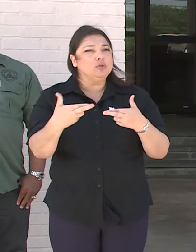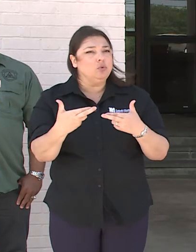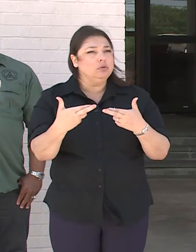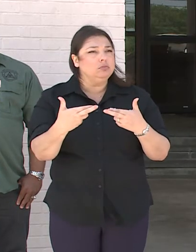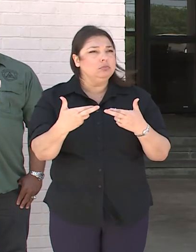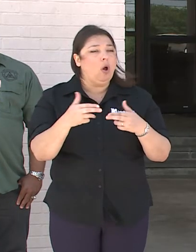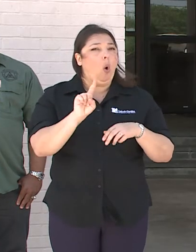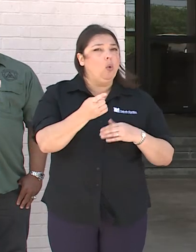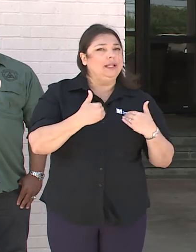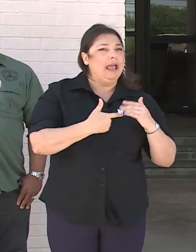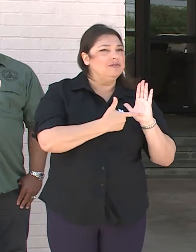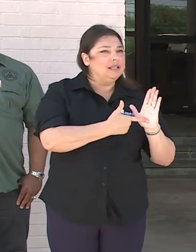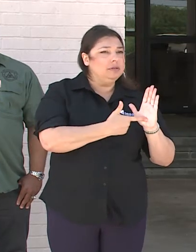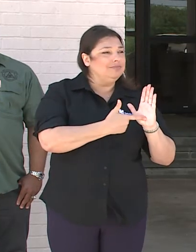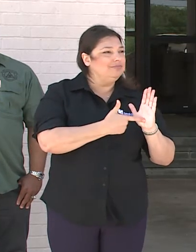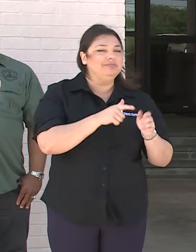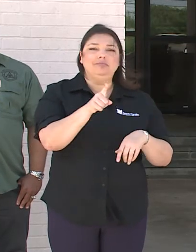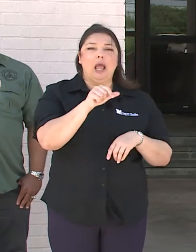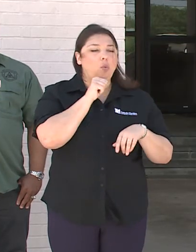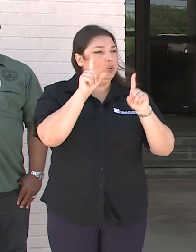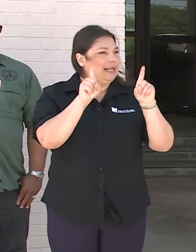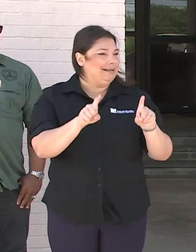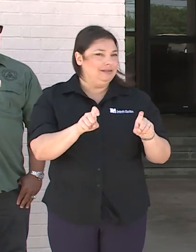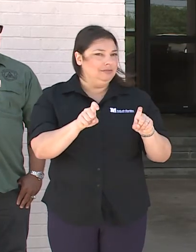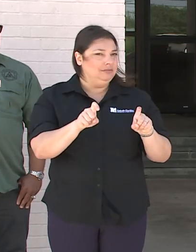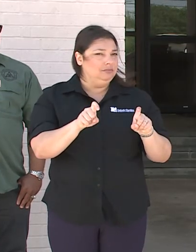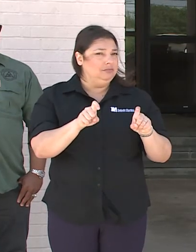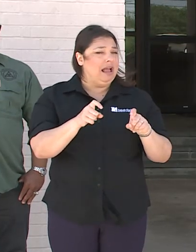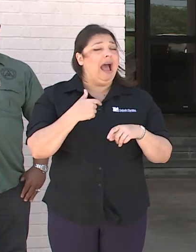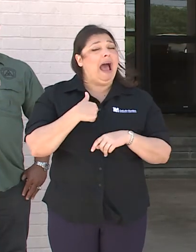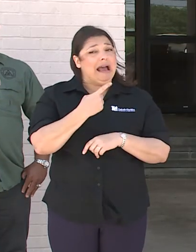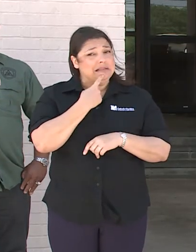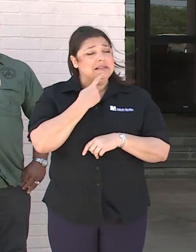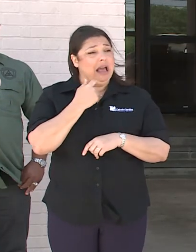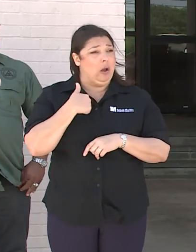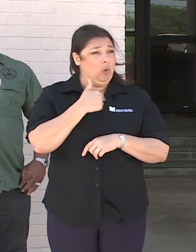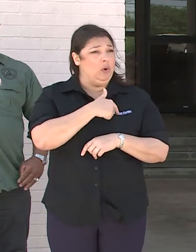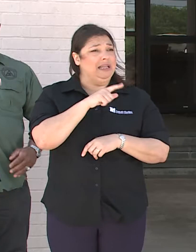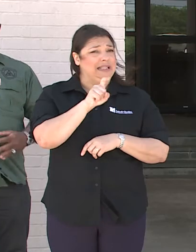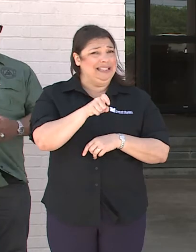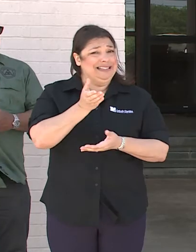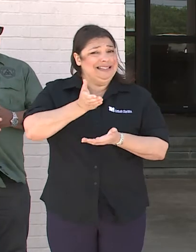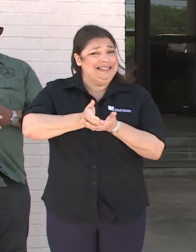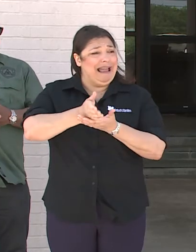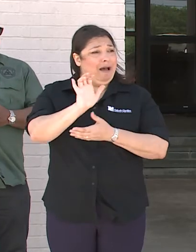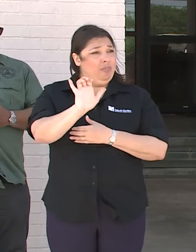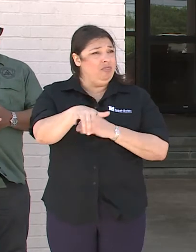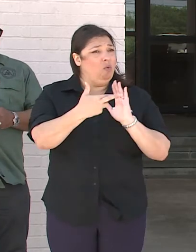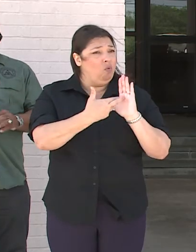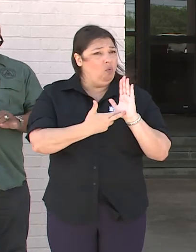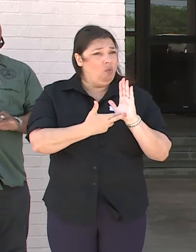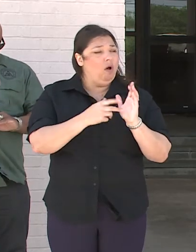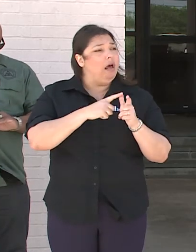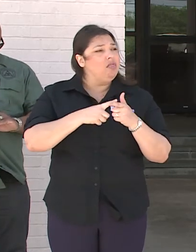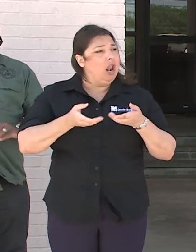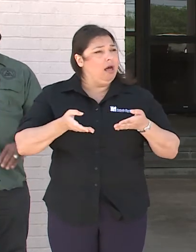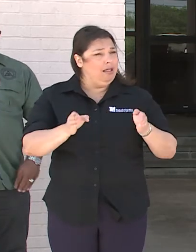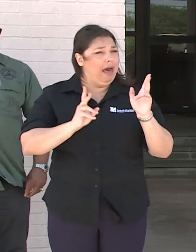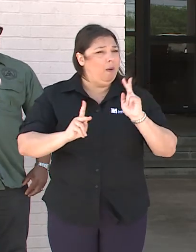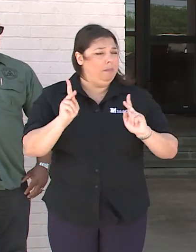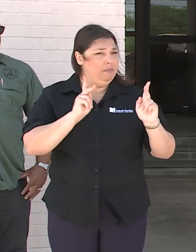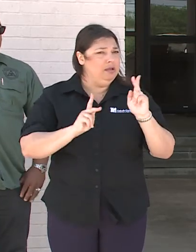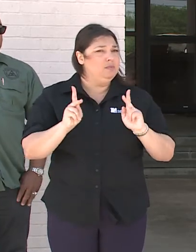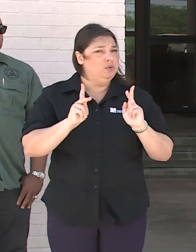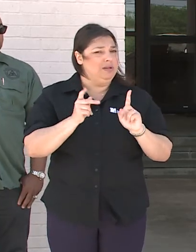only have symptoms I would not be able to be tested. And I've said that we need to remove those restrictions and allow those